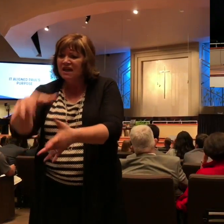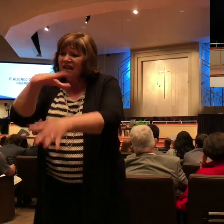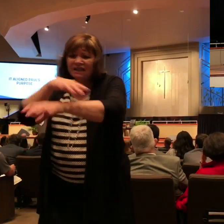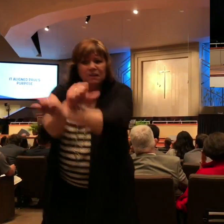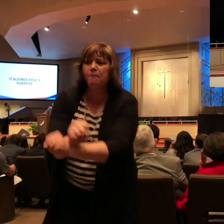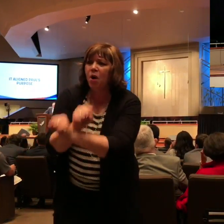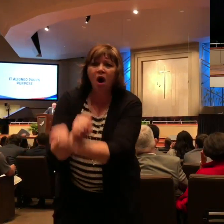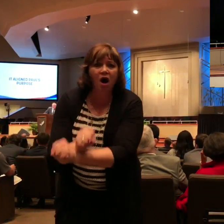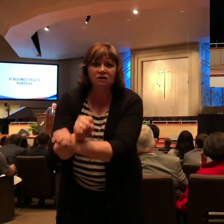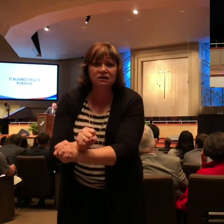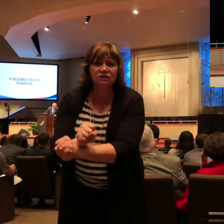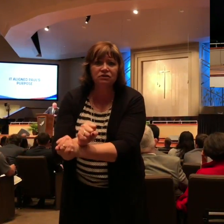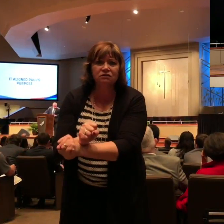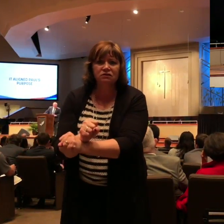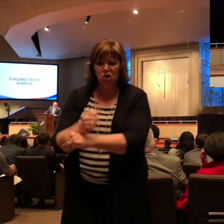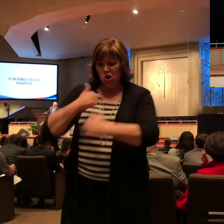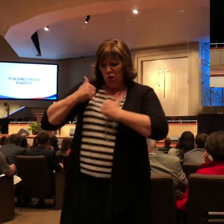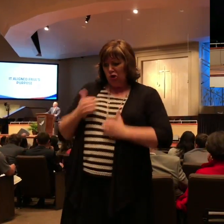and it doesn't even matter because I got God